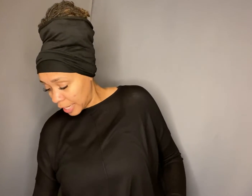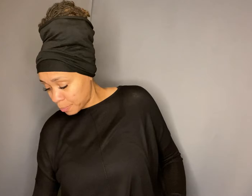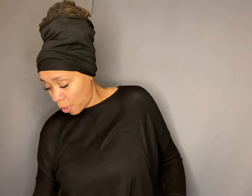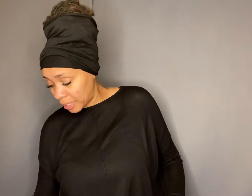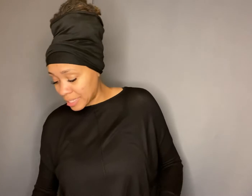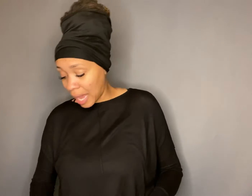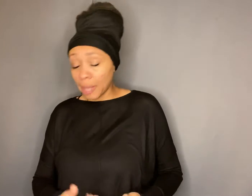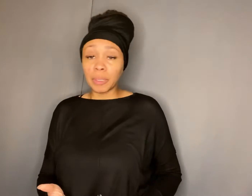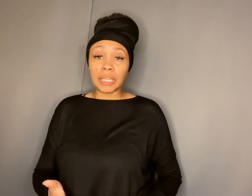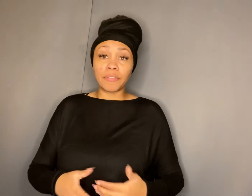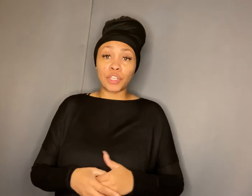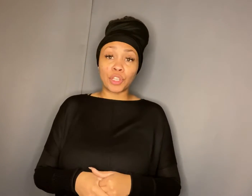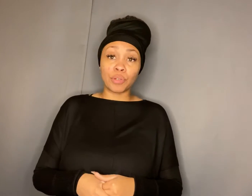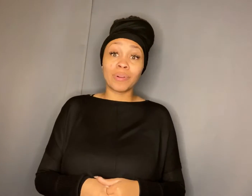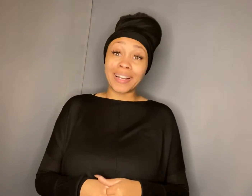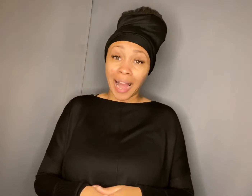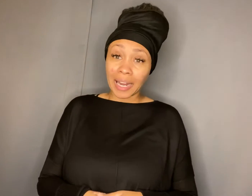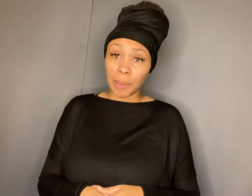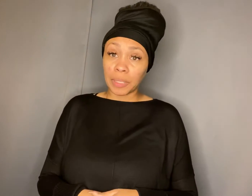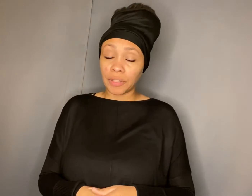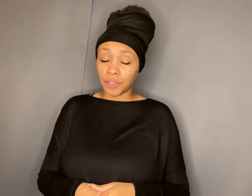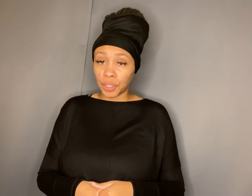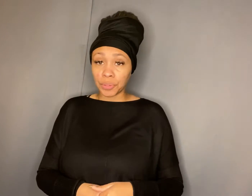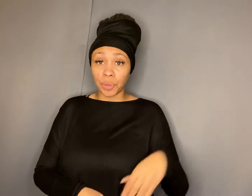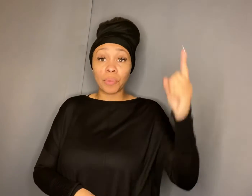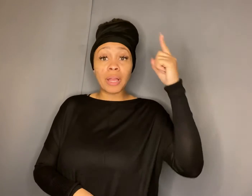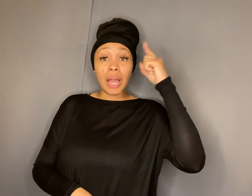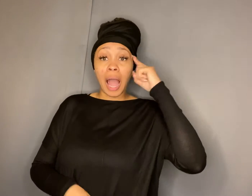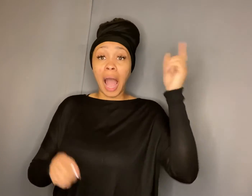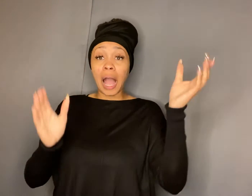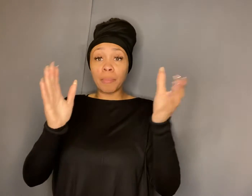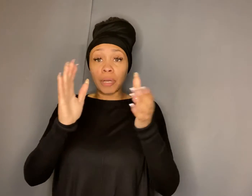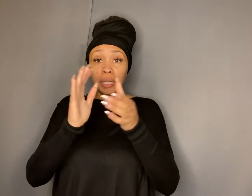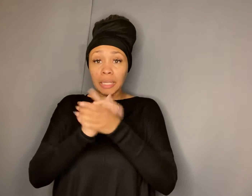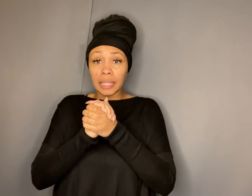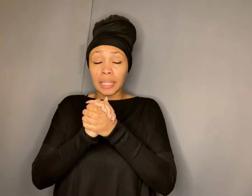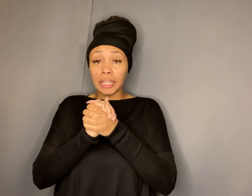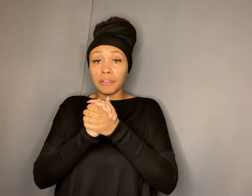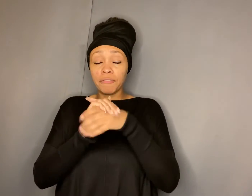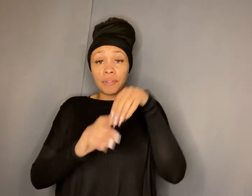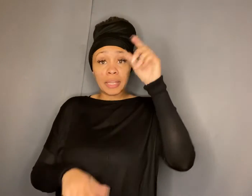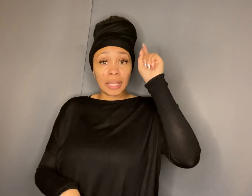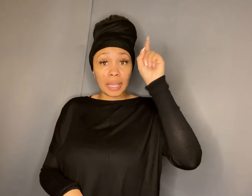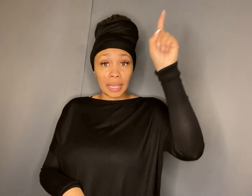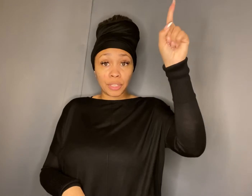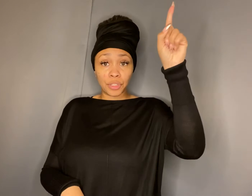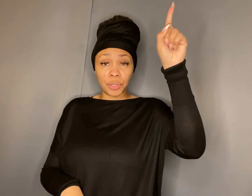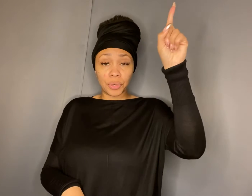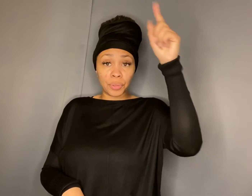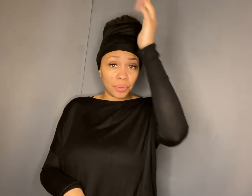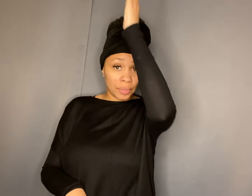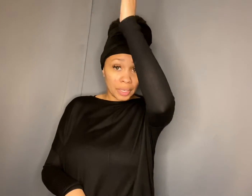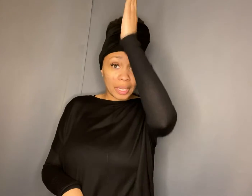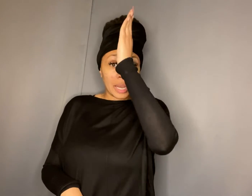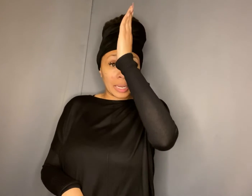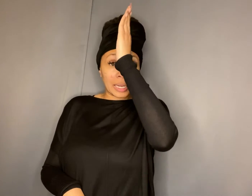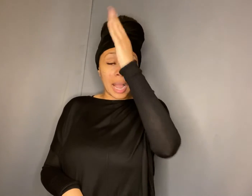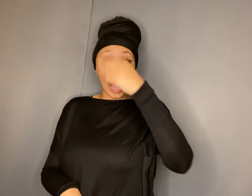next part is i believe in you god i believe in you so i believe in you god